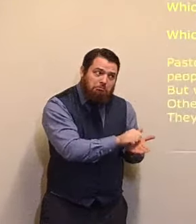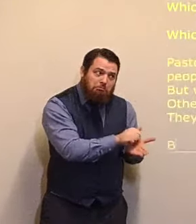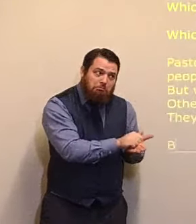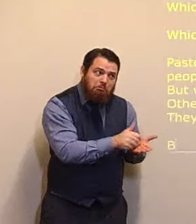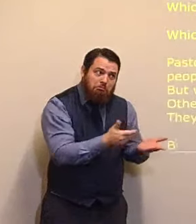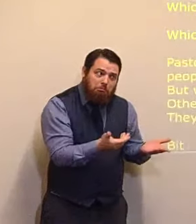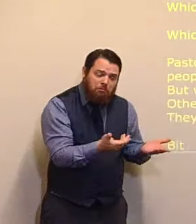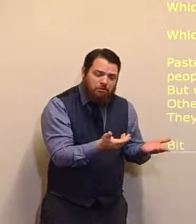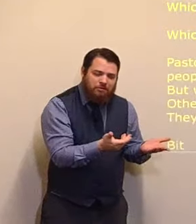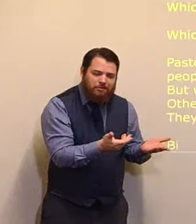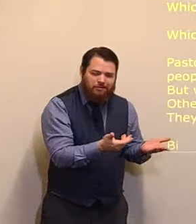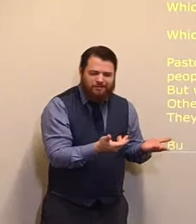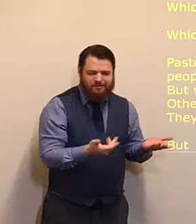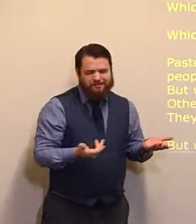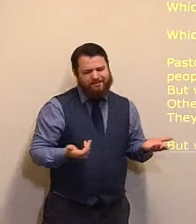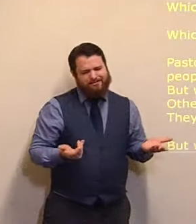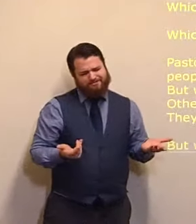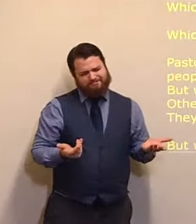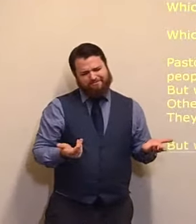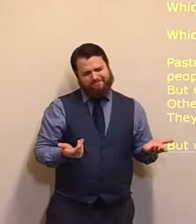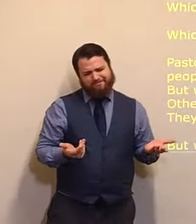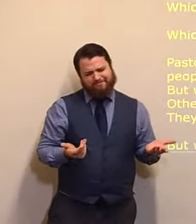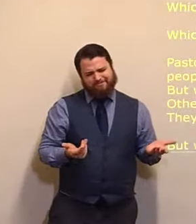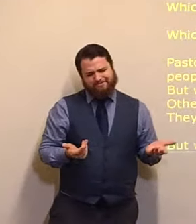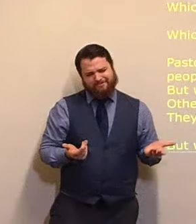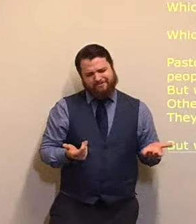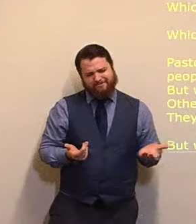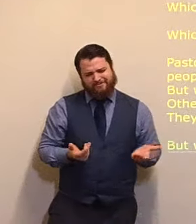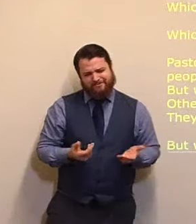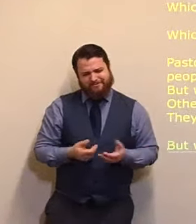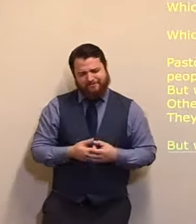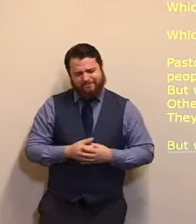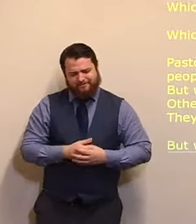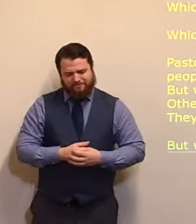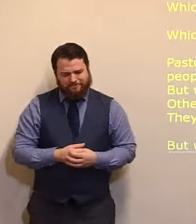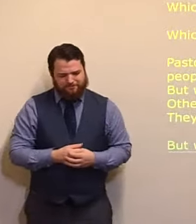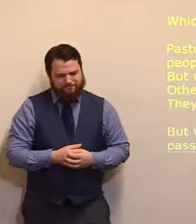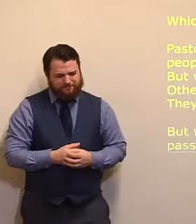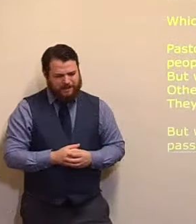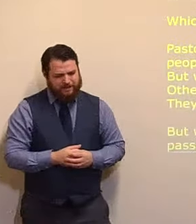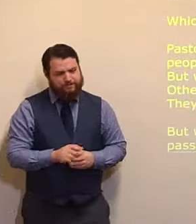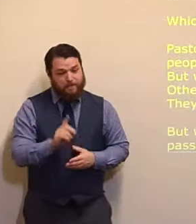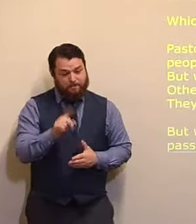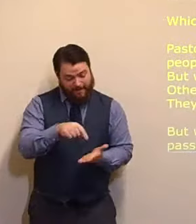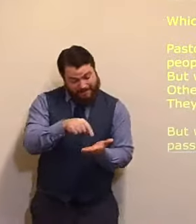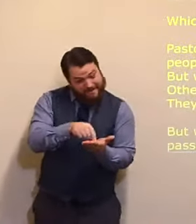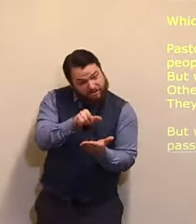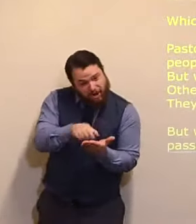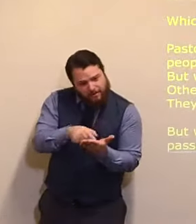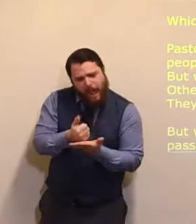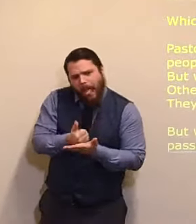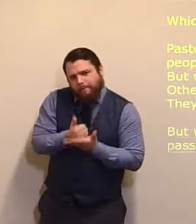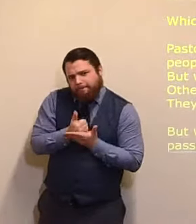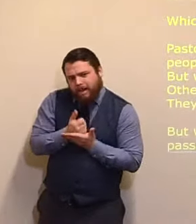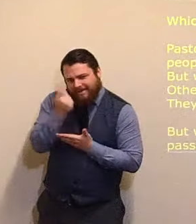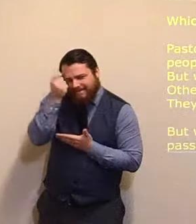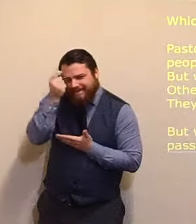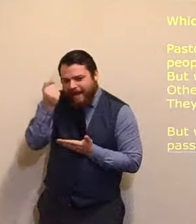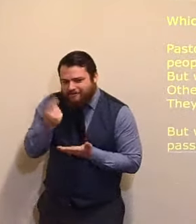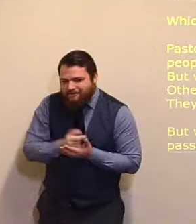remarkable things, as I said, said, about Cornelius for us, which will make you, to see that, there is only,